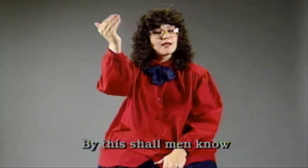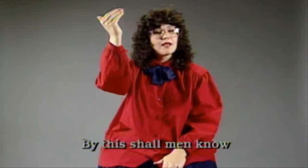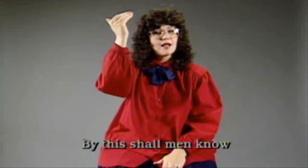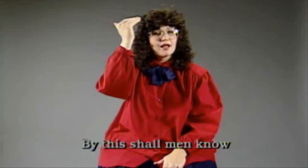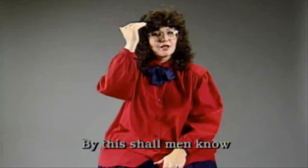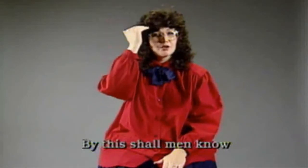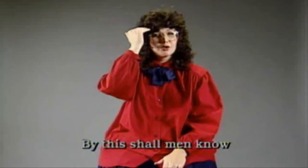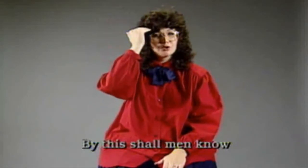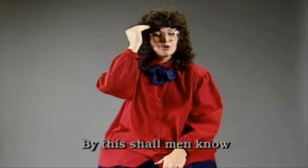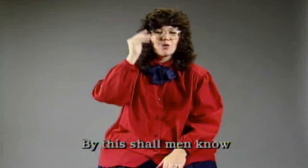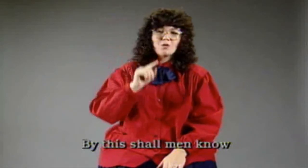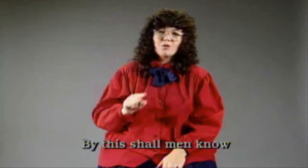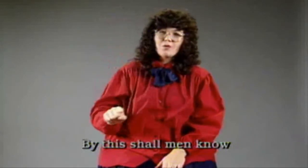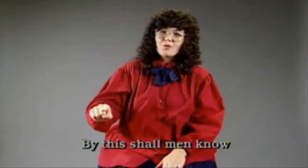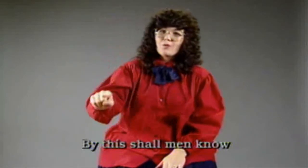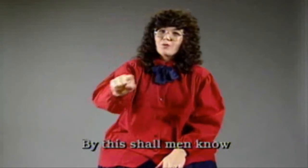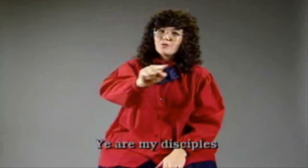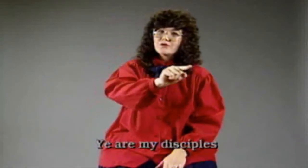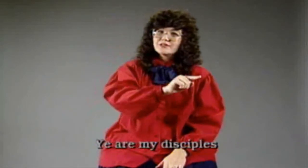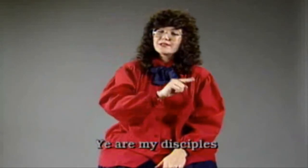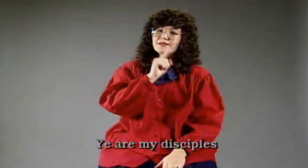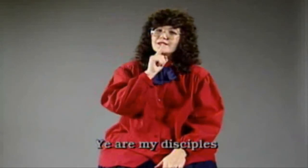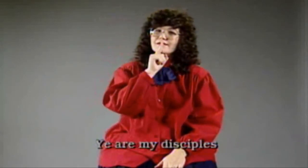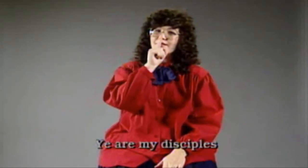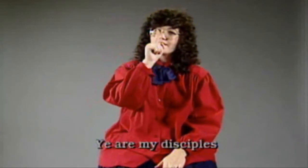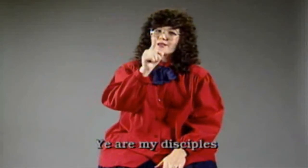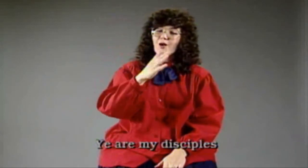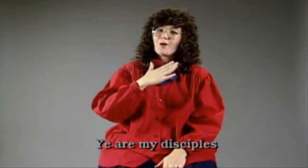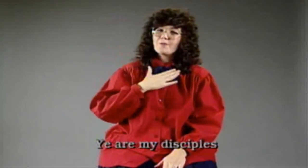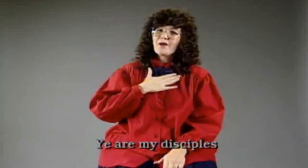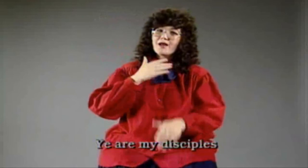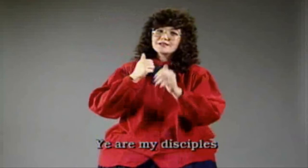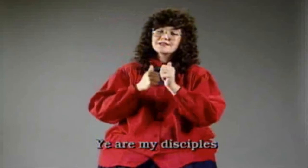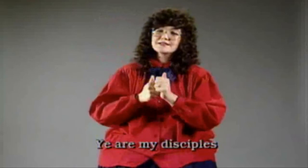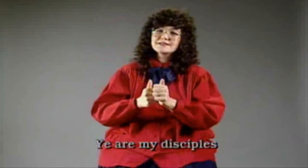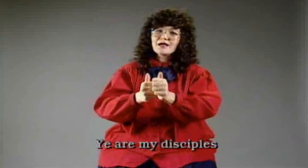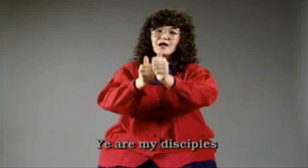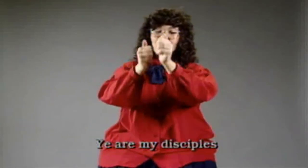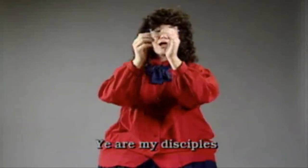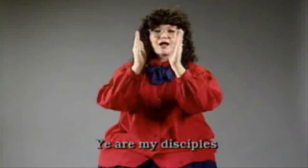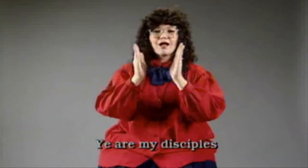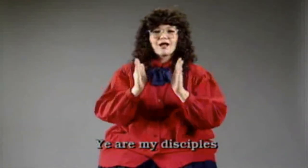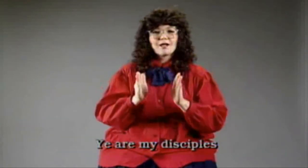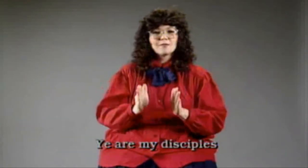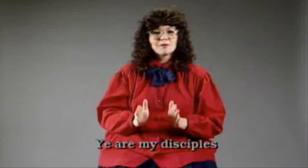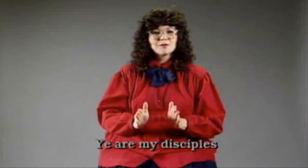know, ye are my disciples,